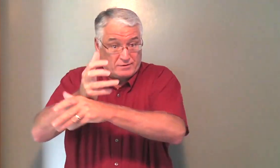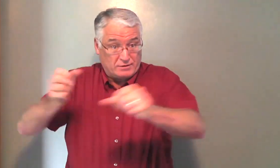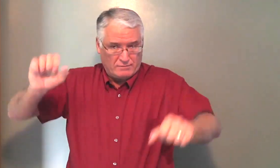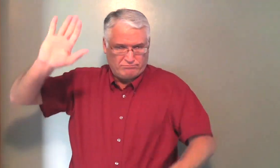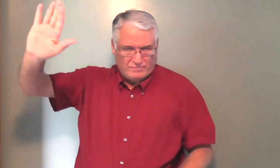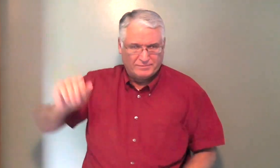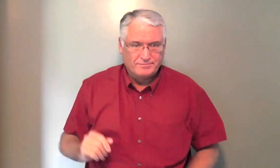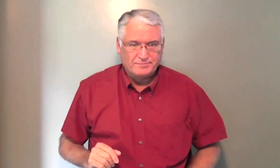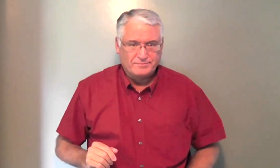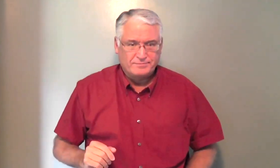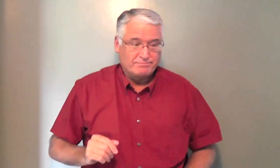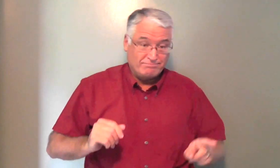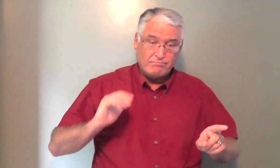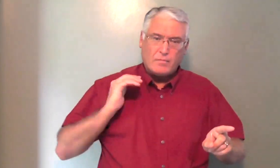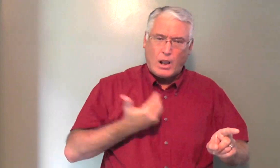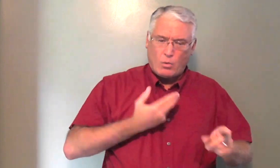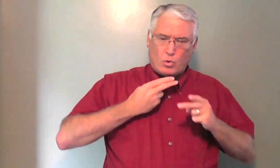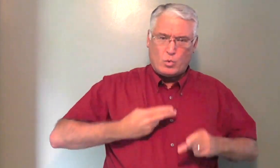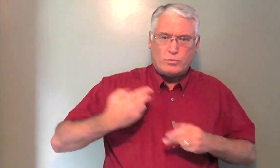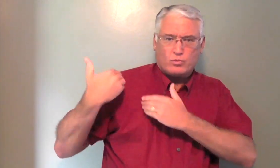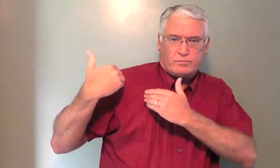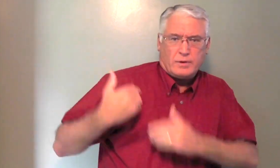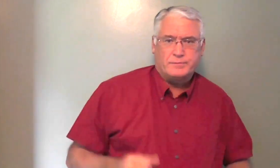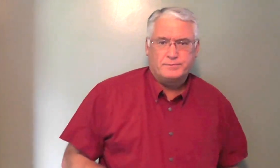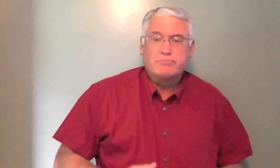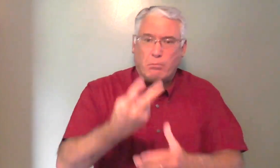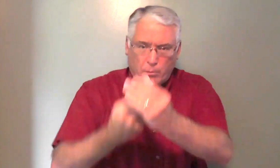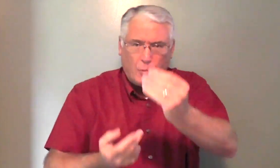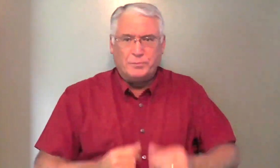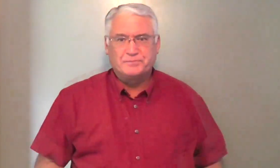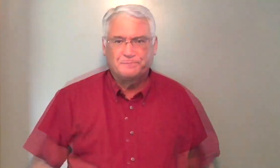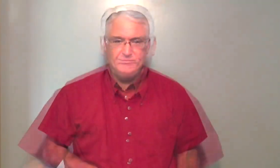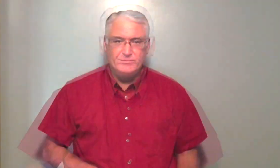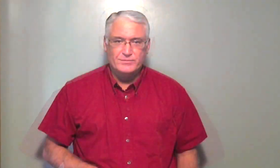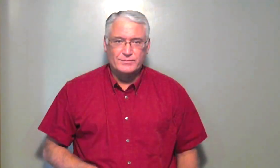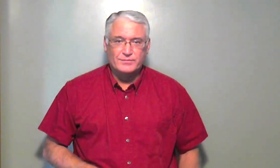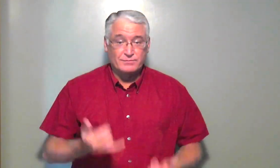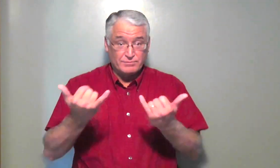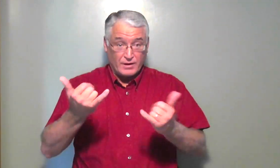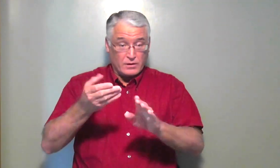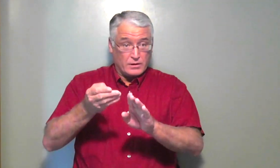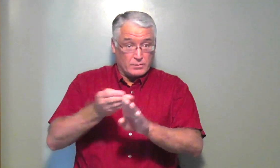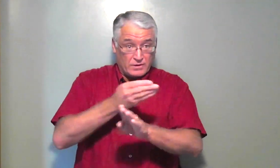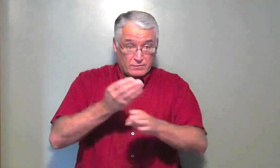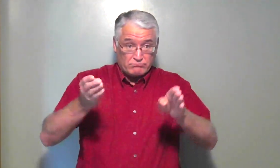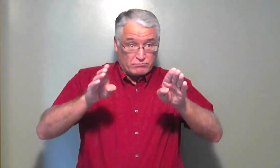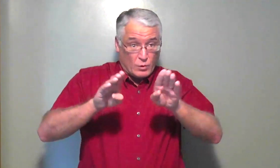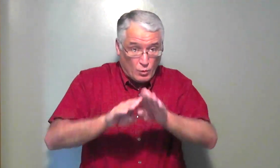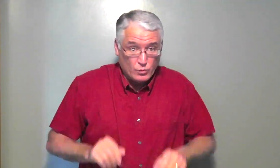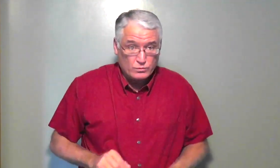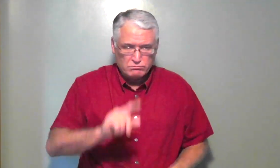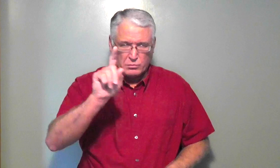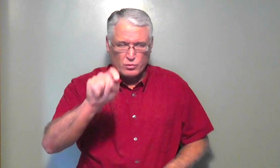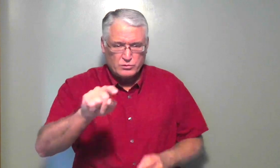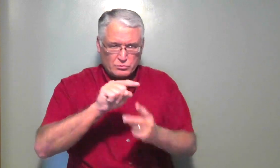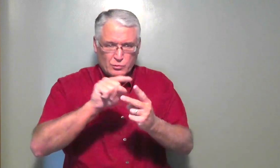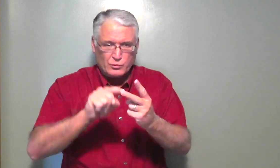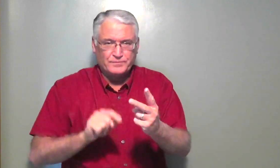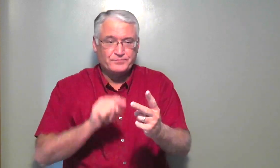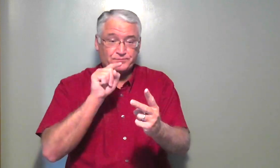God's whole work of salvation belongs to him and our human responsibility both. Now, before we close, I want to ask